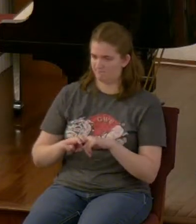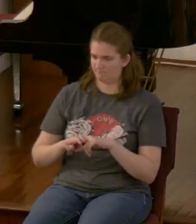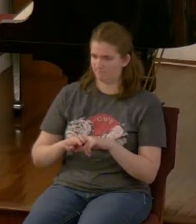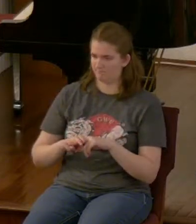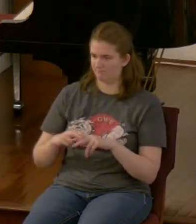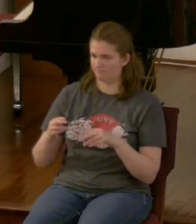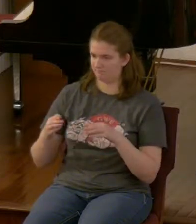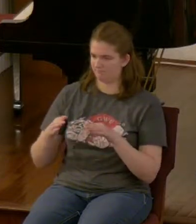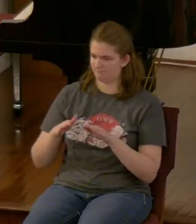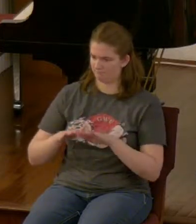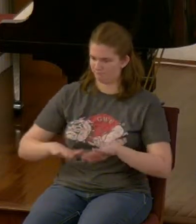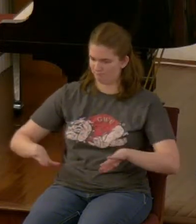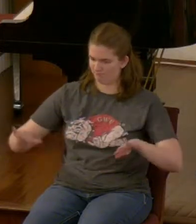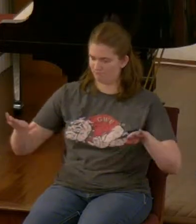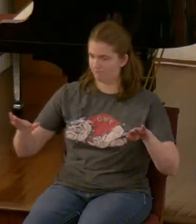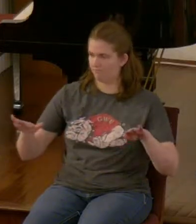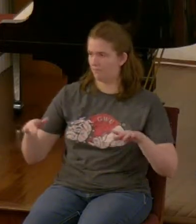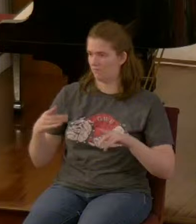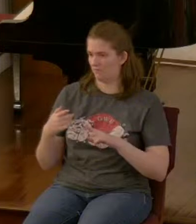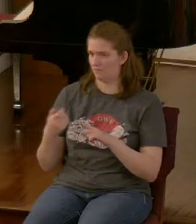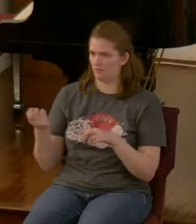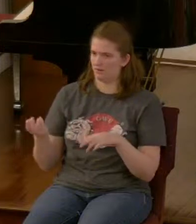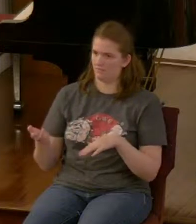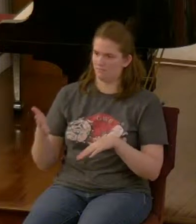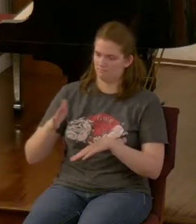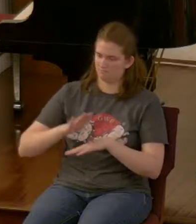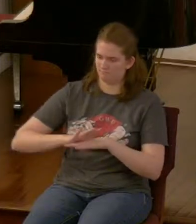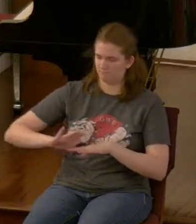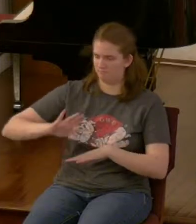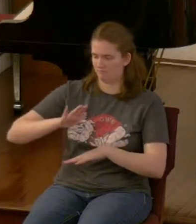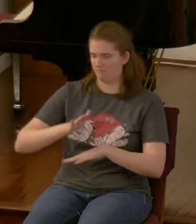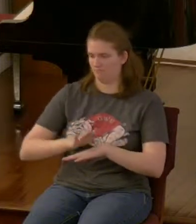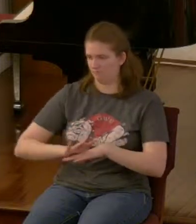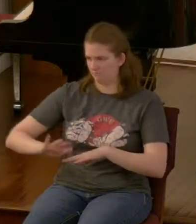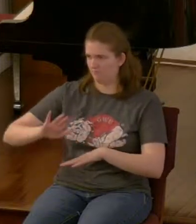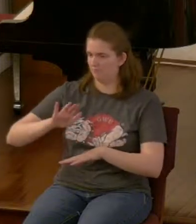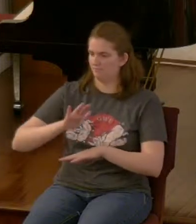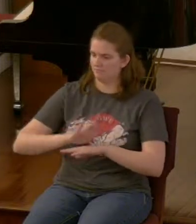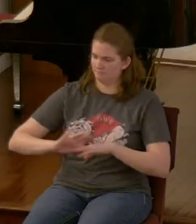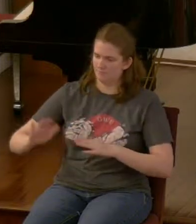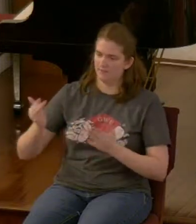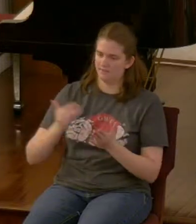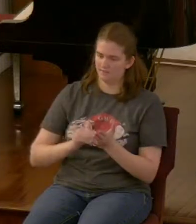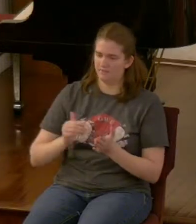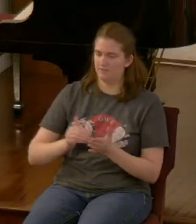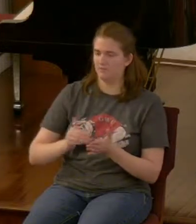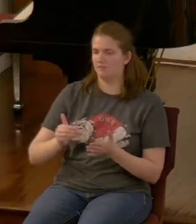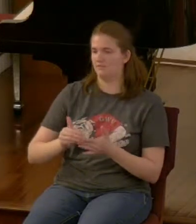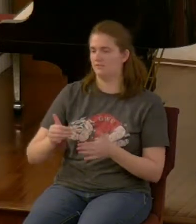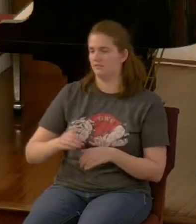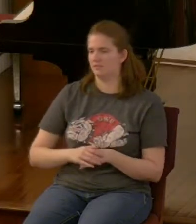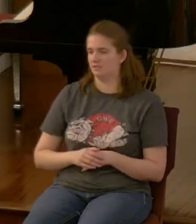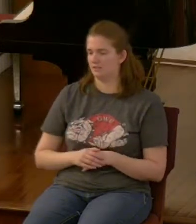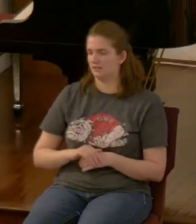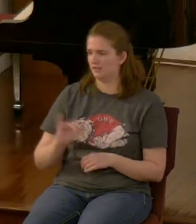talking about here it's that same type of pressure that's going to be in on the people of God and then it says he